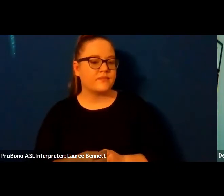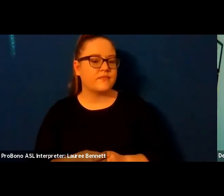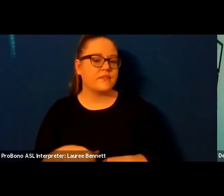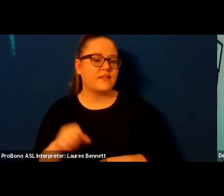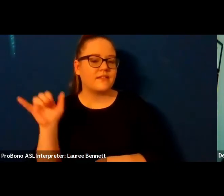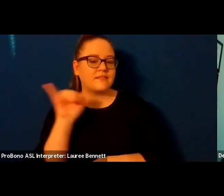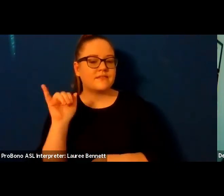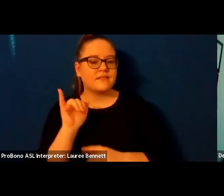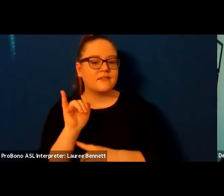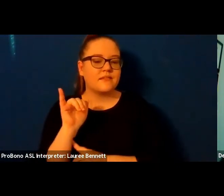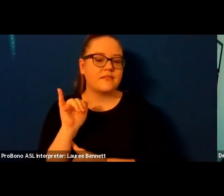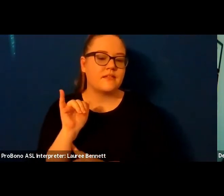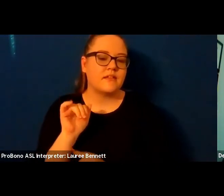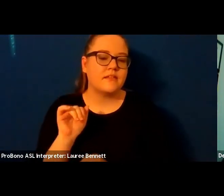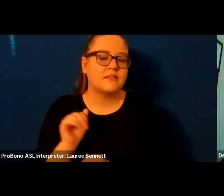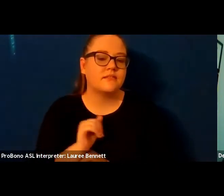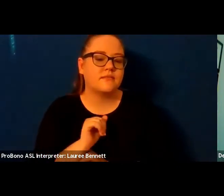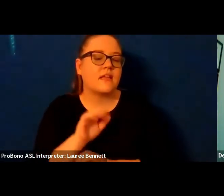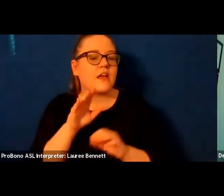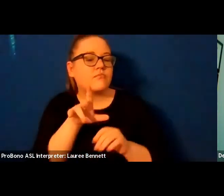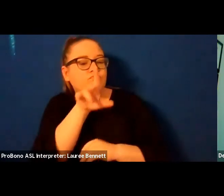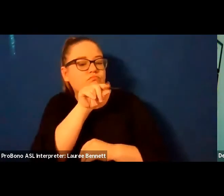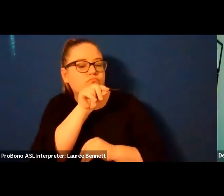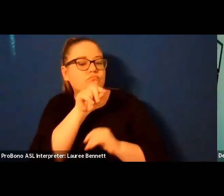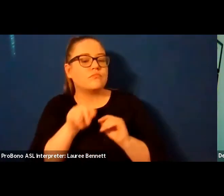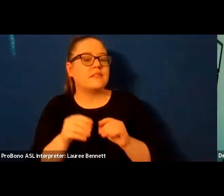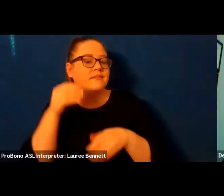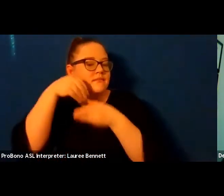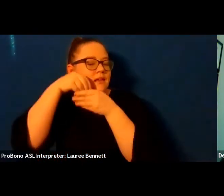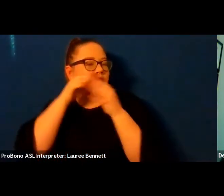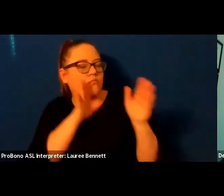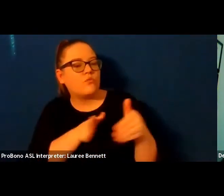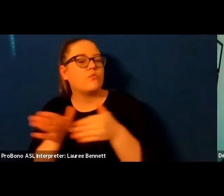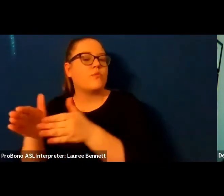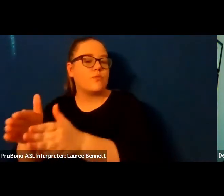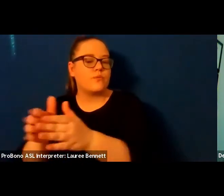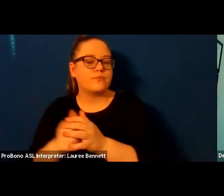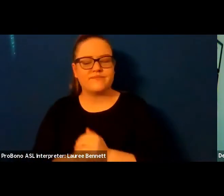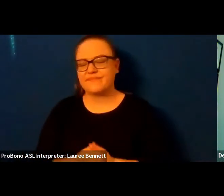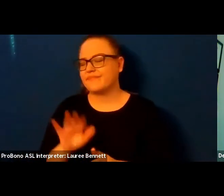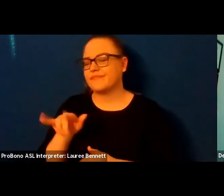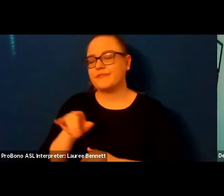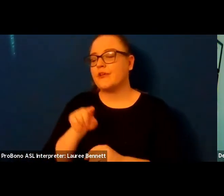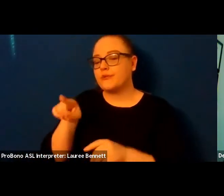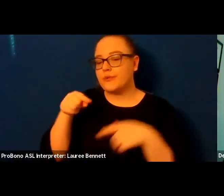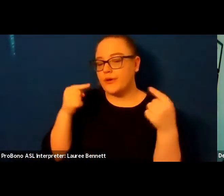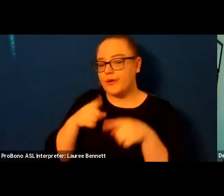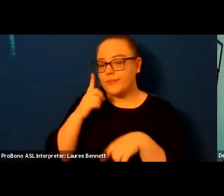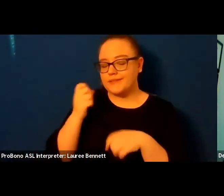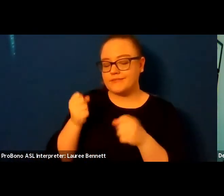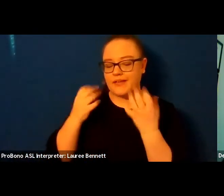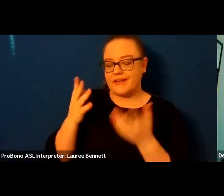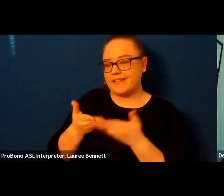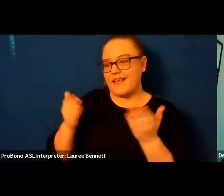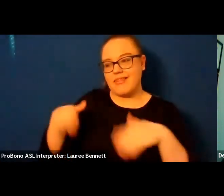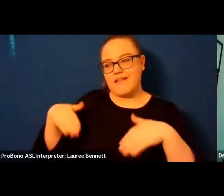dancing in the road your therapist says you hurt because there are things you've never been taught to do how to